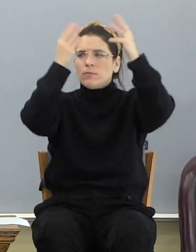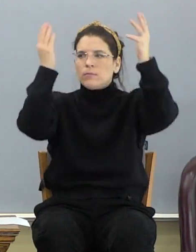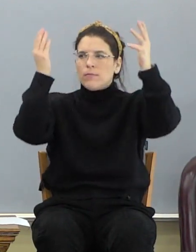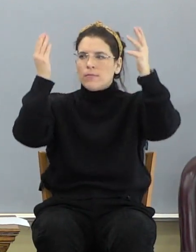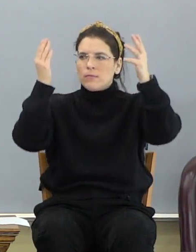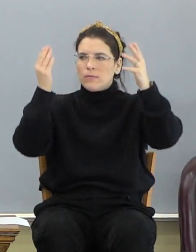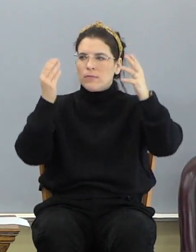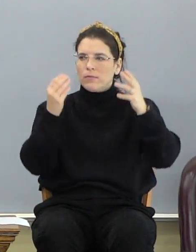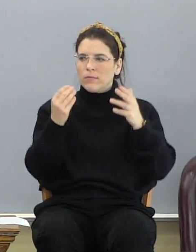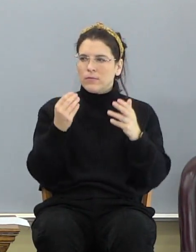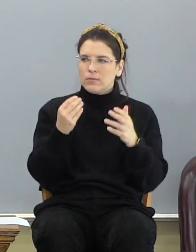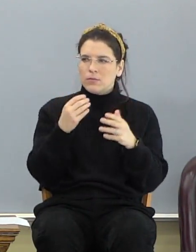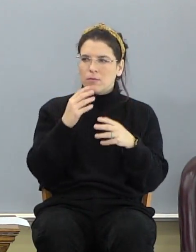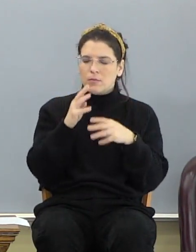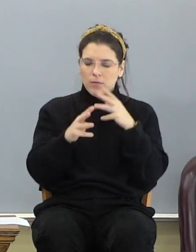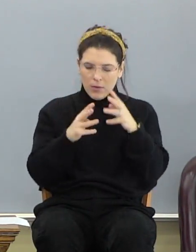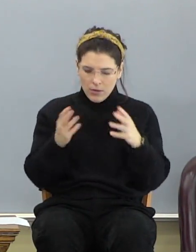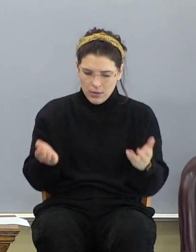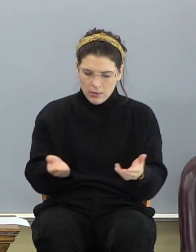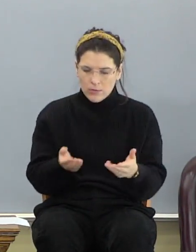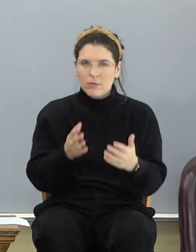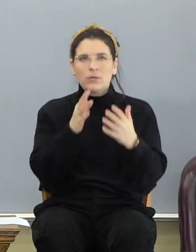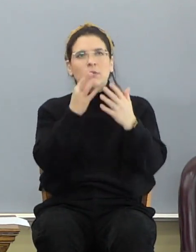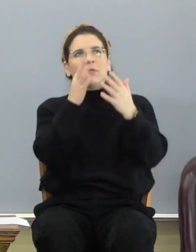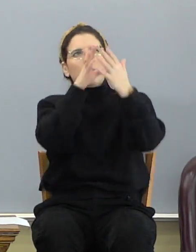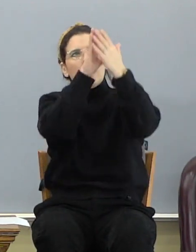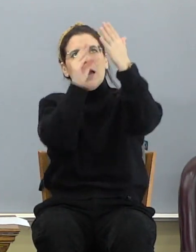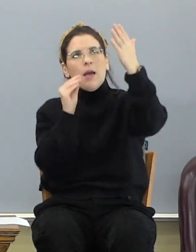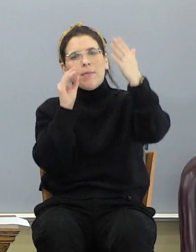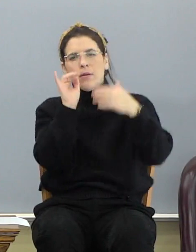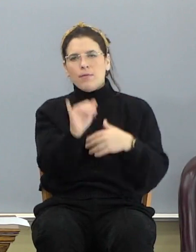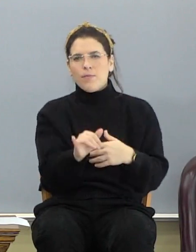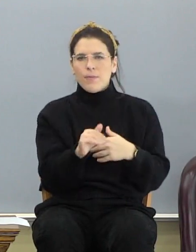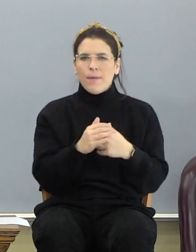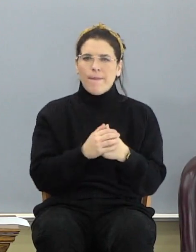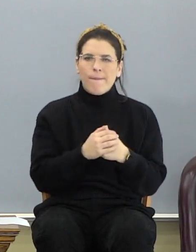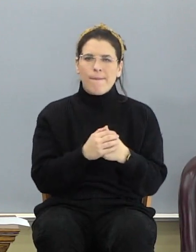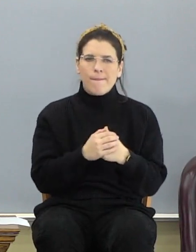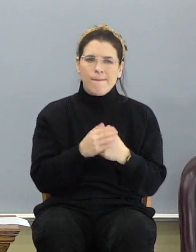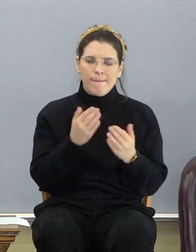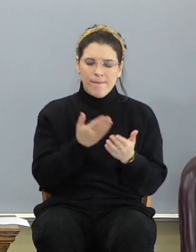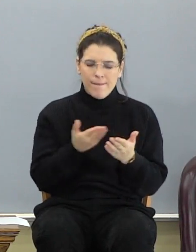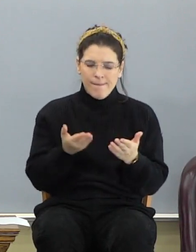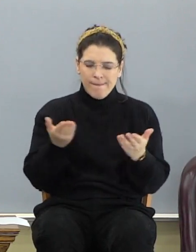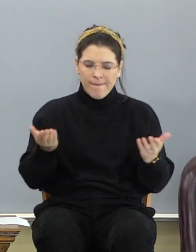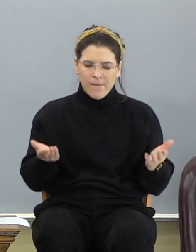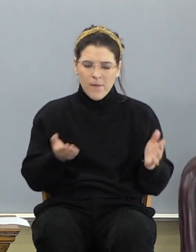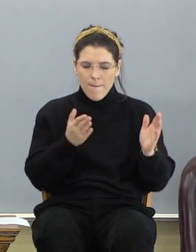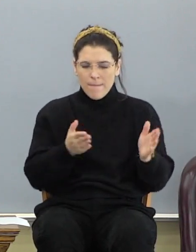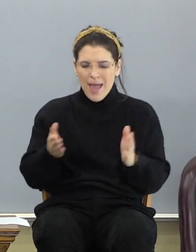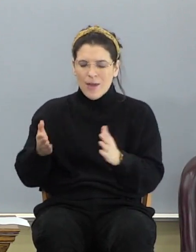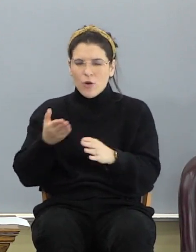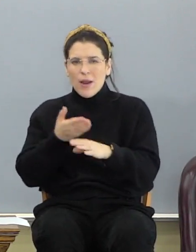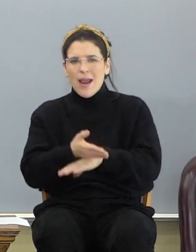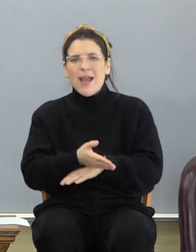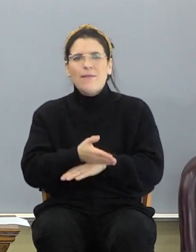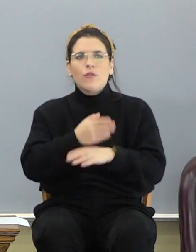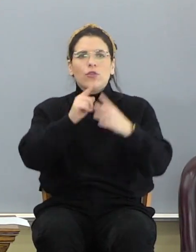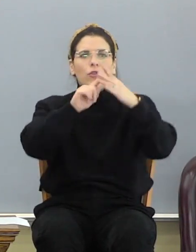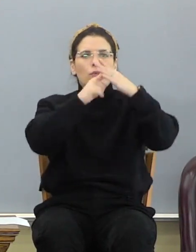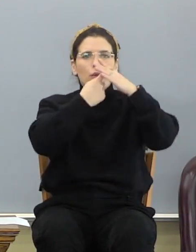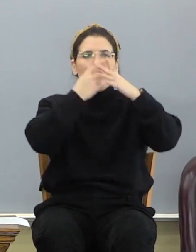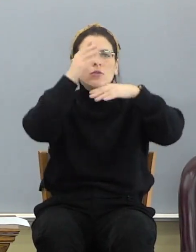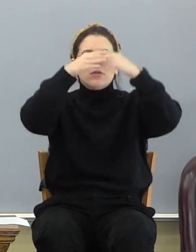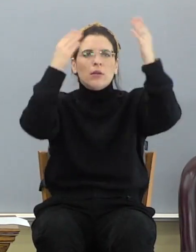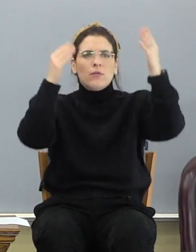when he creates things down here, it's a reflection. Things here are patterned after things that originate there so that it's